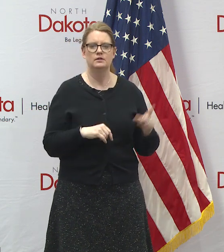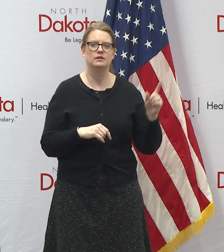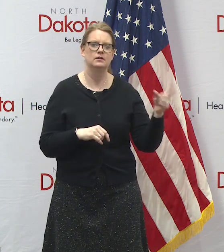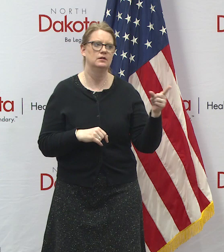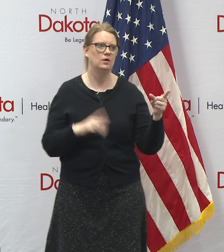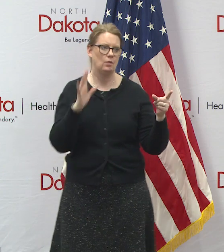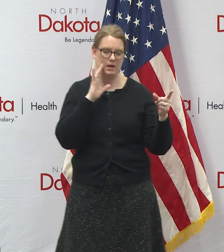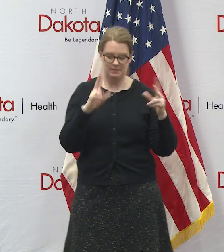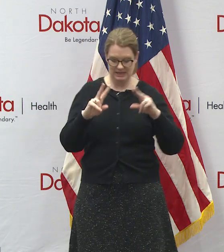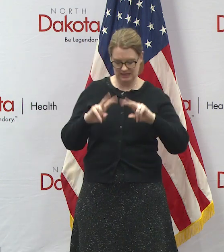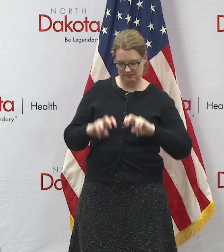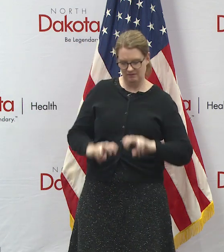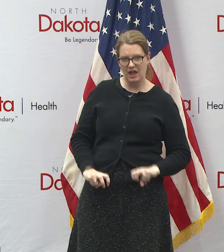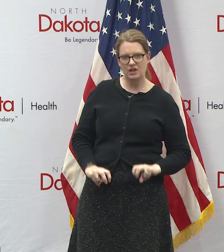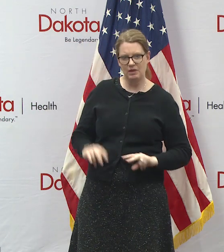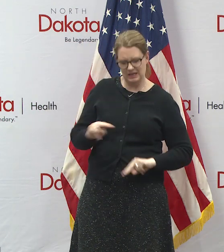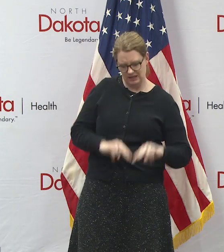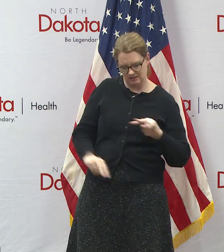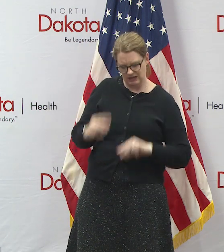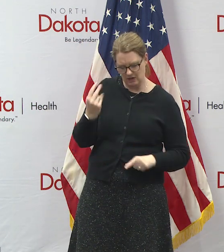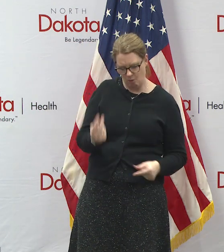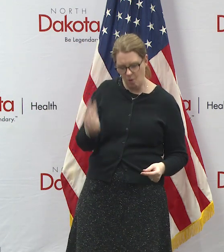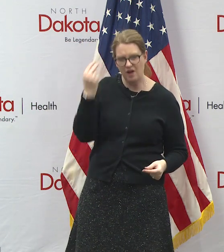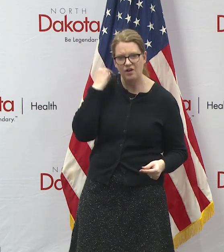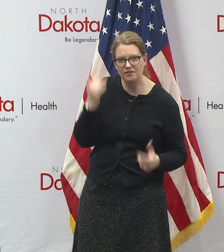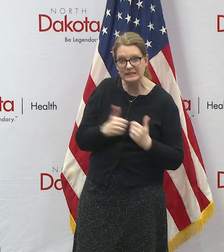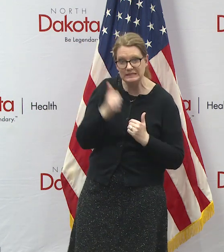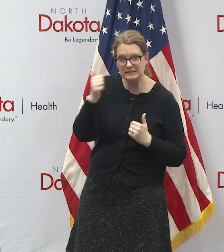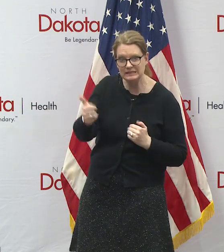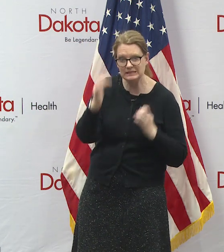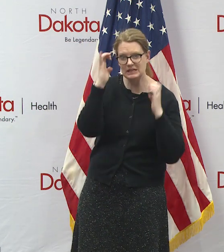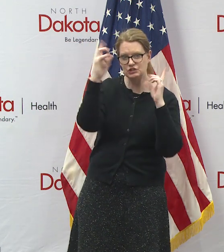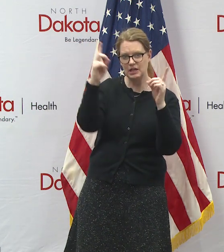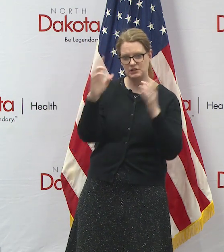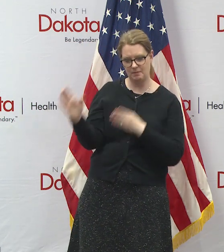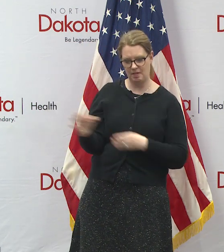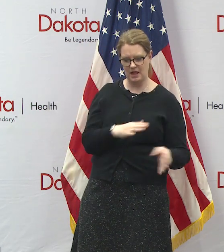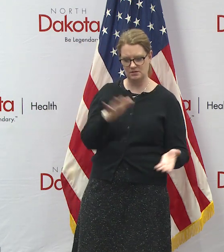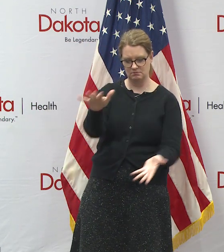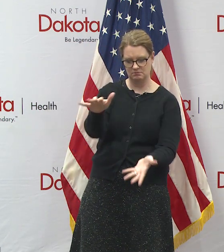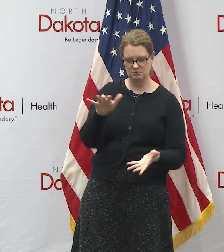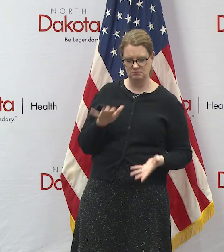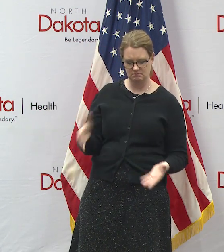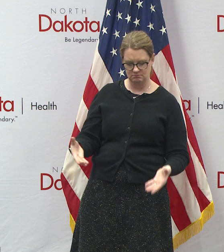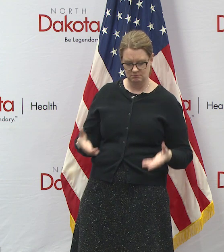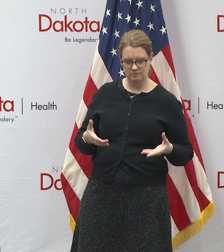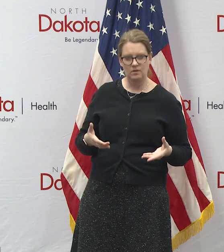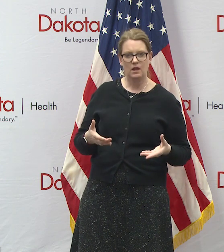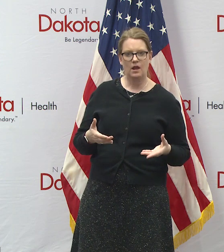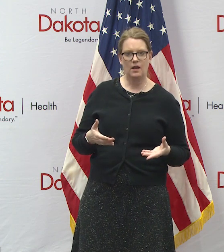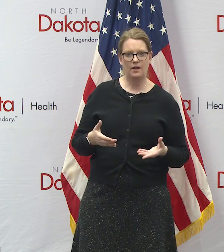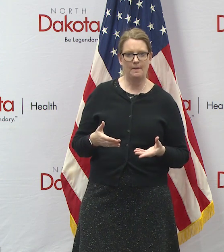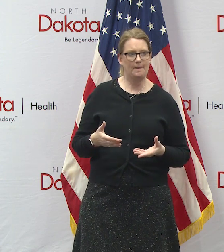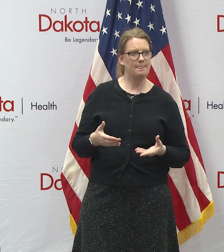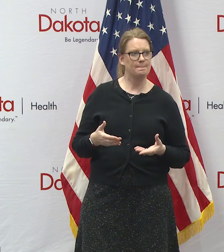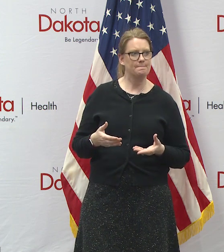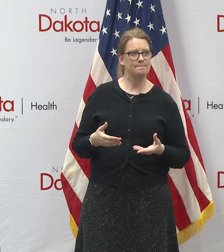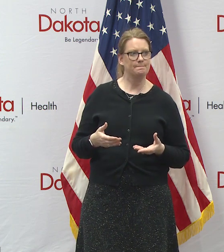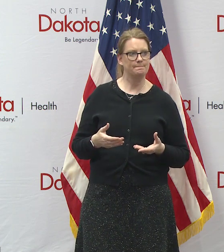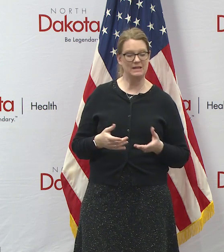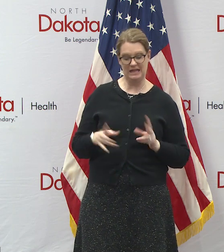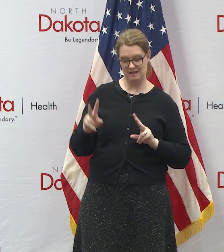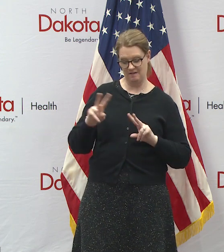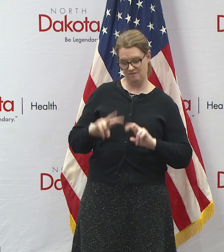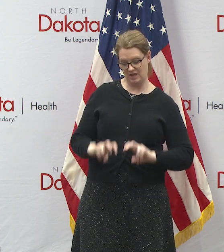we're going to be evaluating a lot of uh distance education plans that are coming in uh and what's the